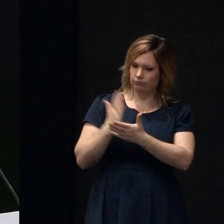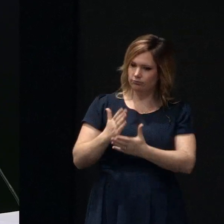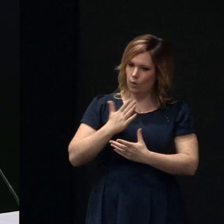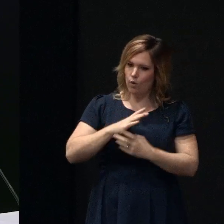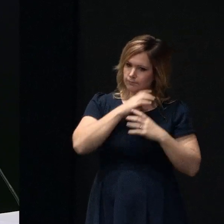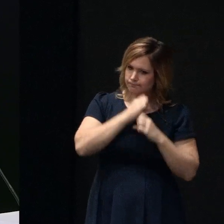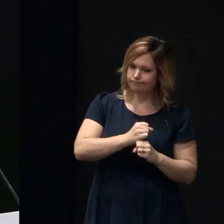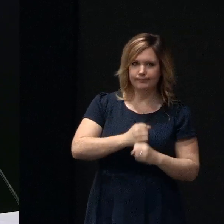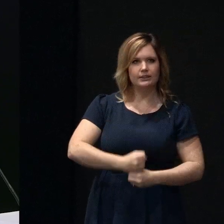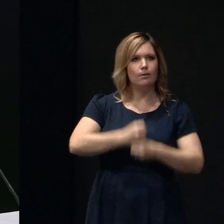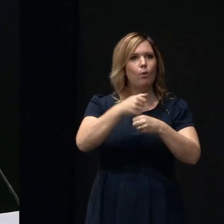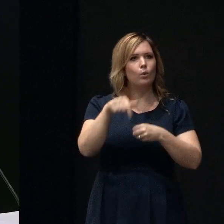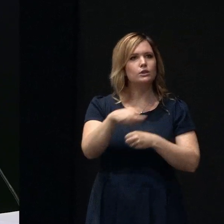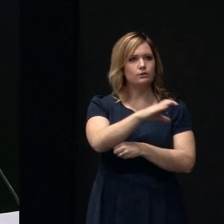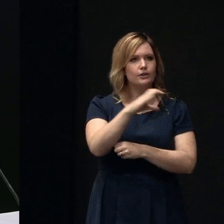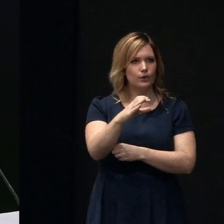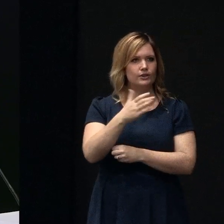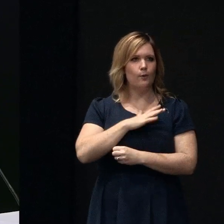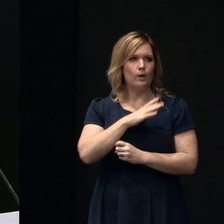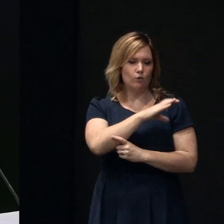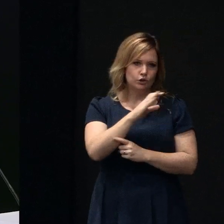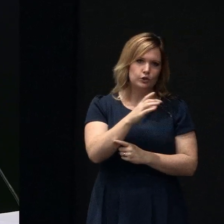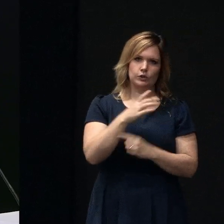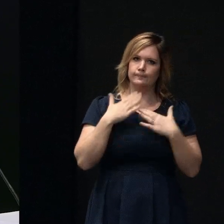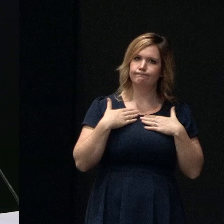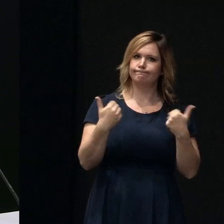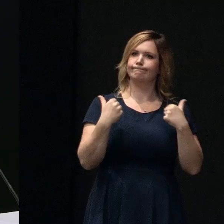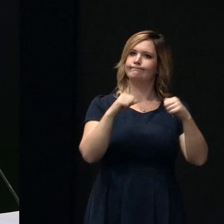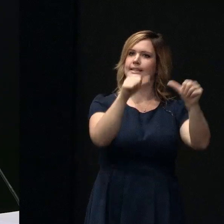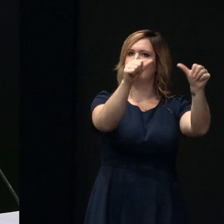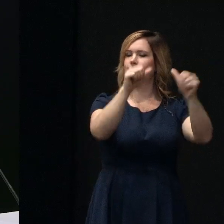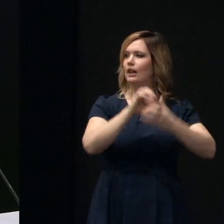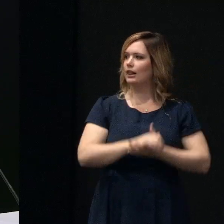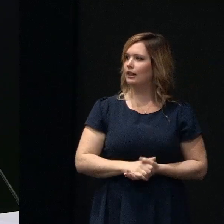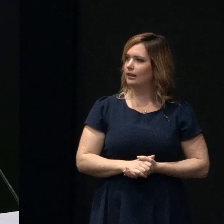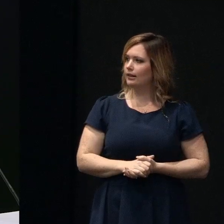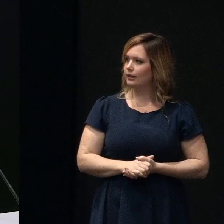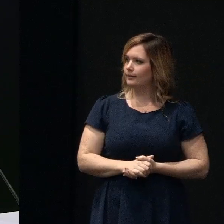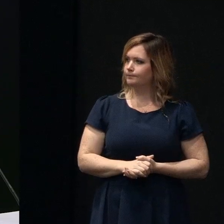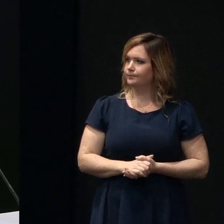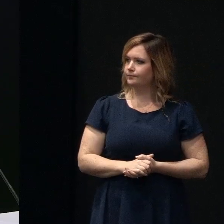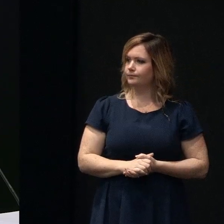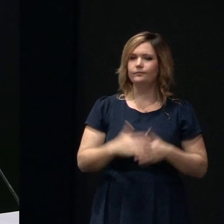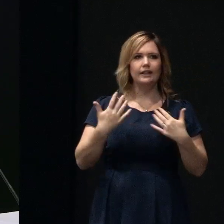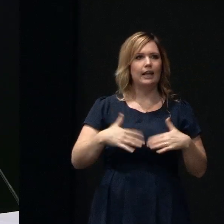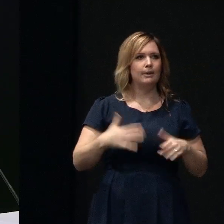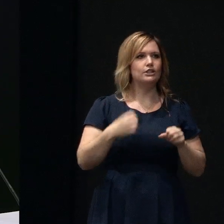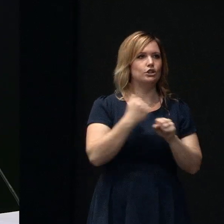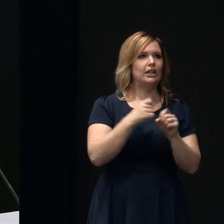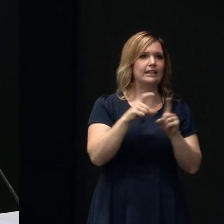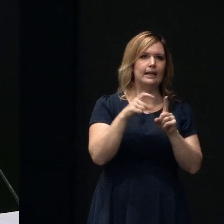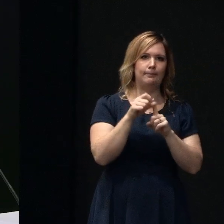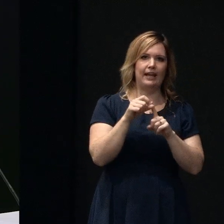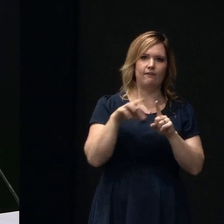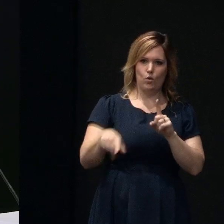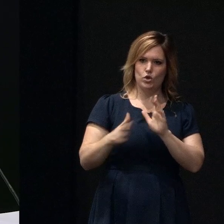and getting it back on its feet the reality is that Canterbury gives a fair chunk of GDP for this